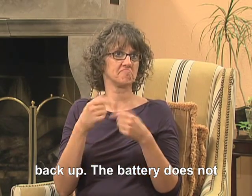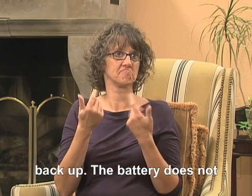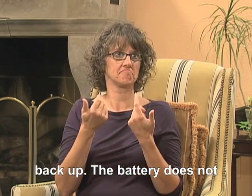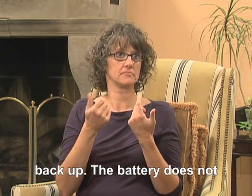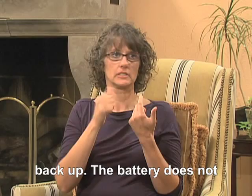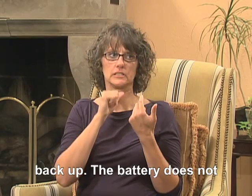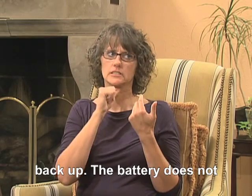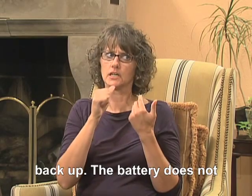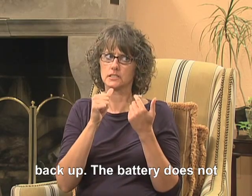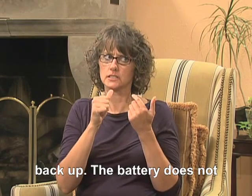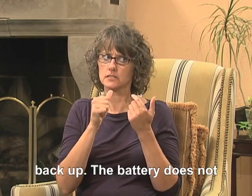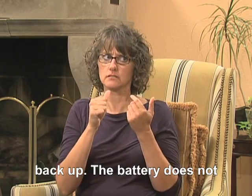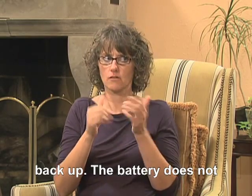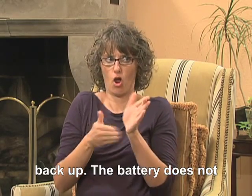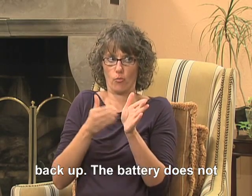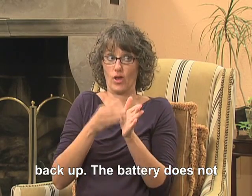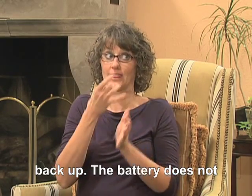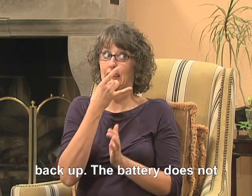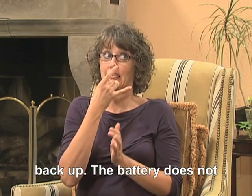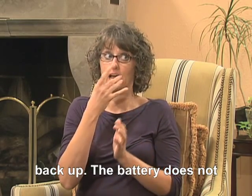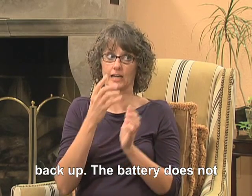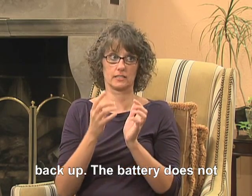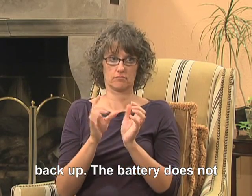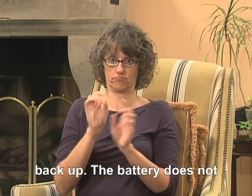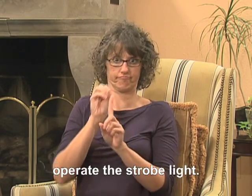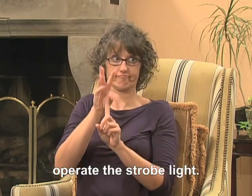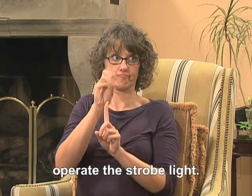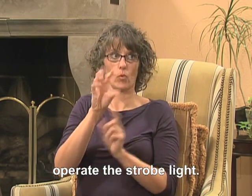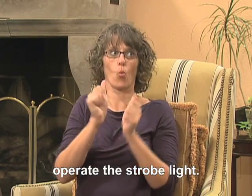The battery does not operate the strobe light.